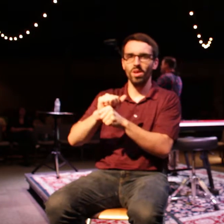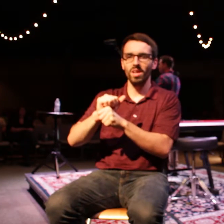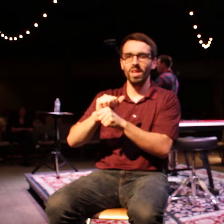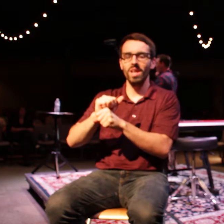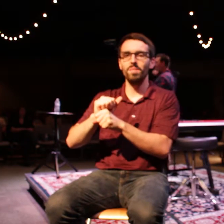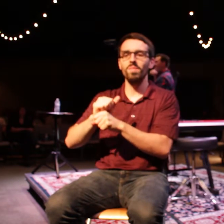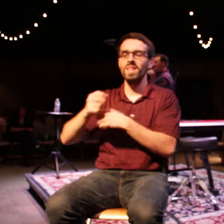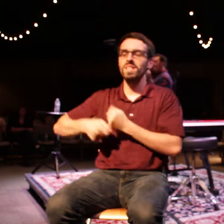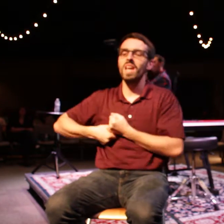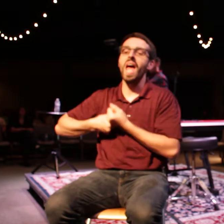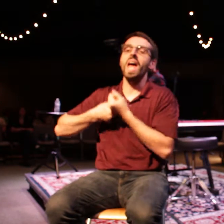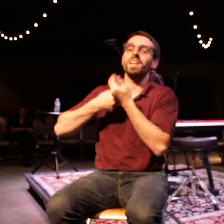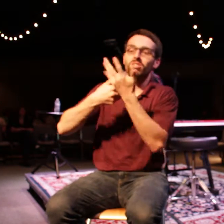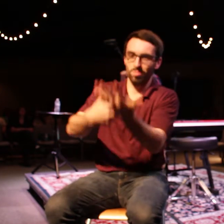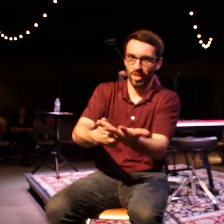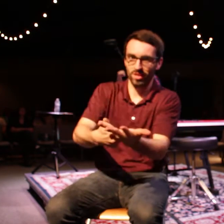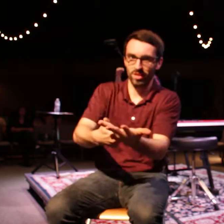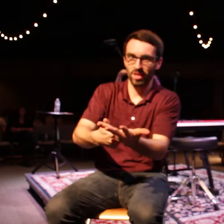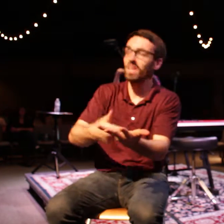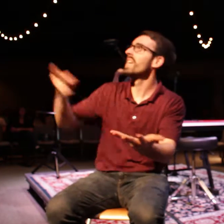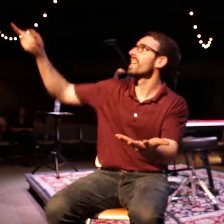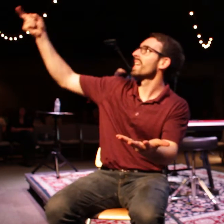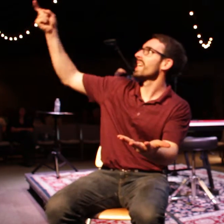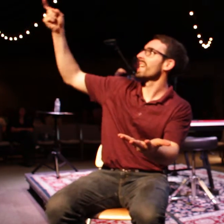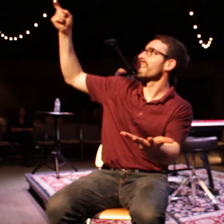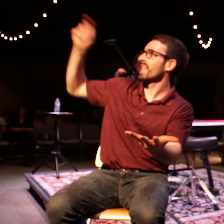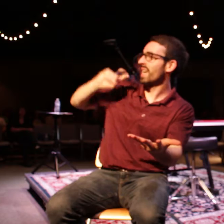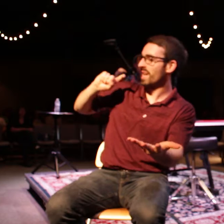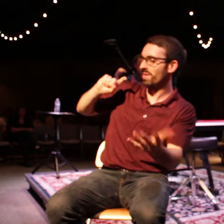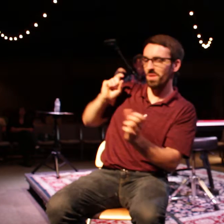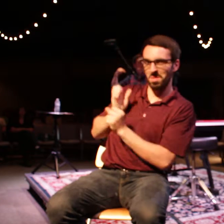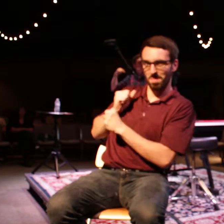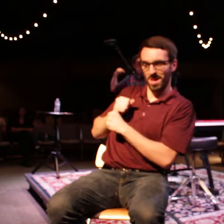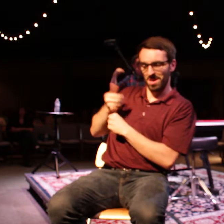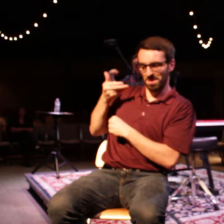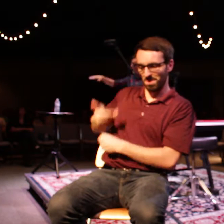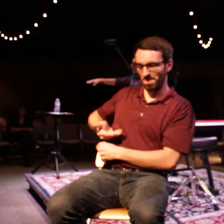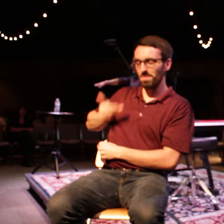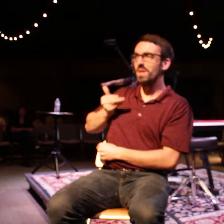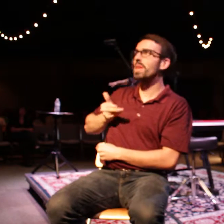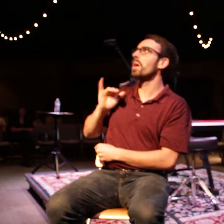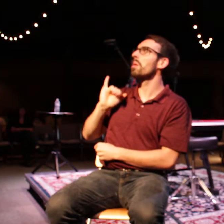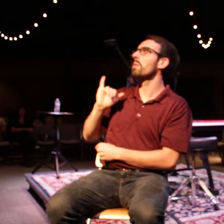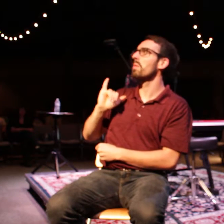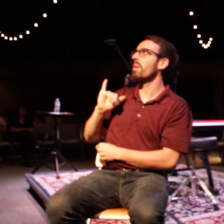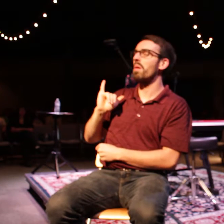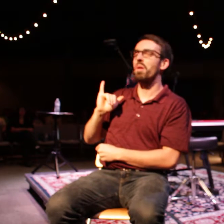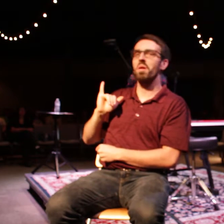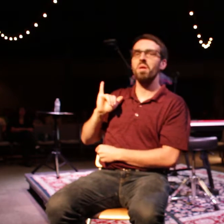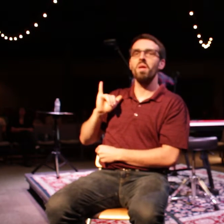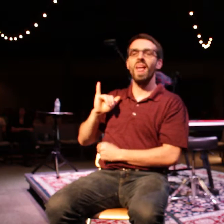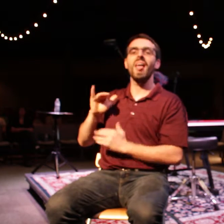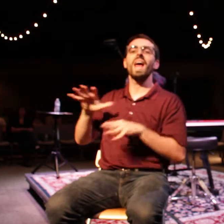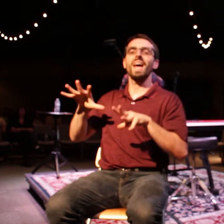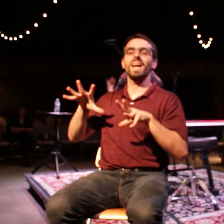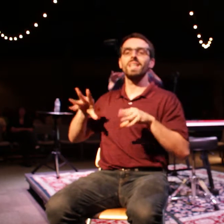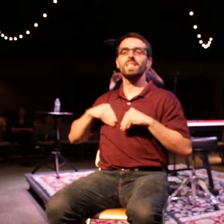Jesus already made me to be, of who God says I am. So I don't work, I don't use people in order to get my work done,